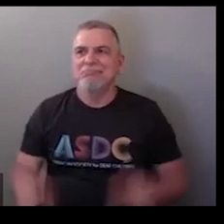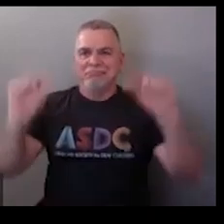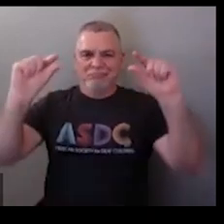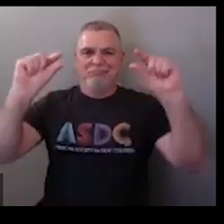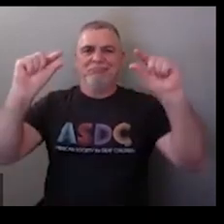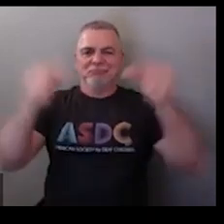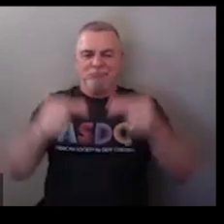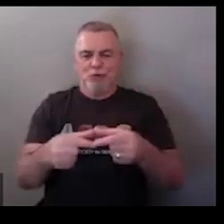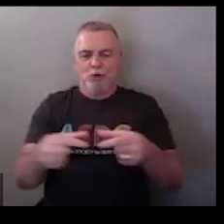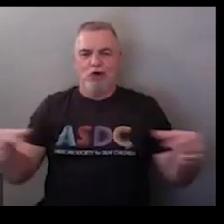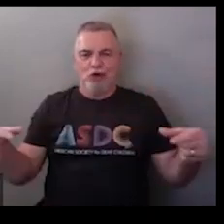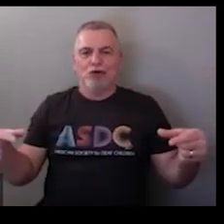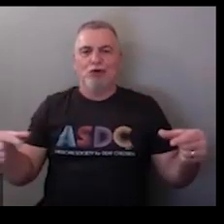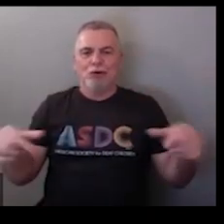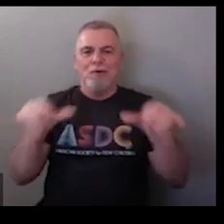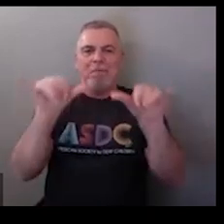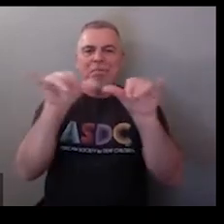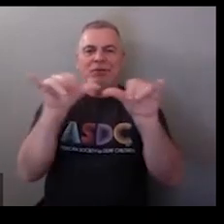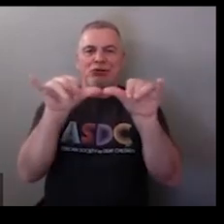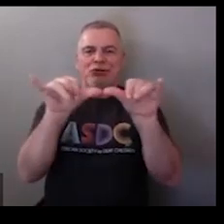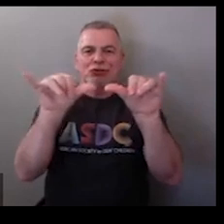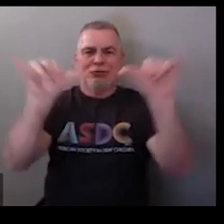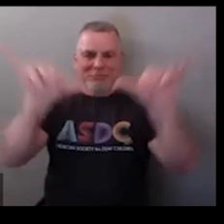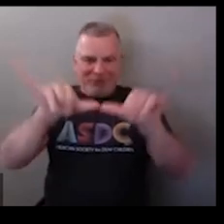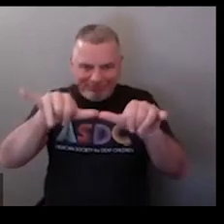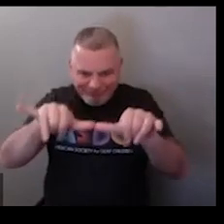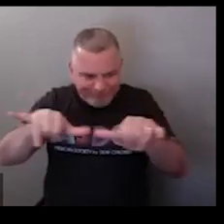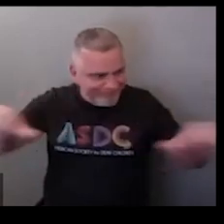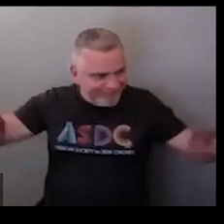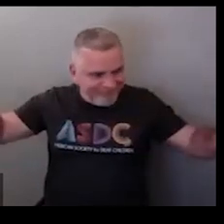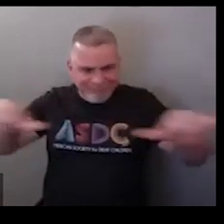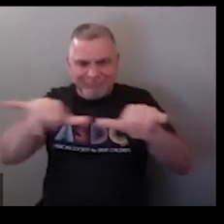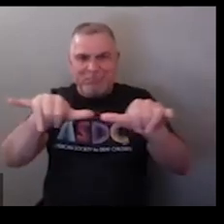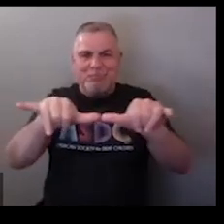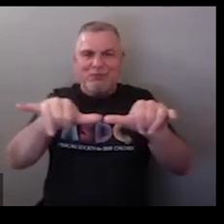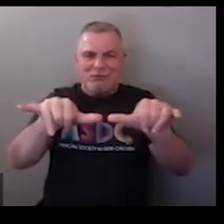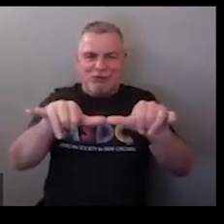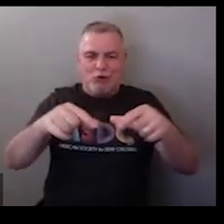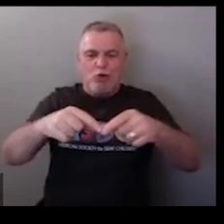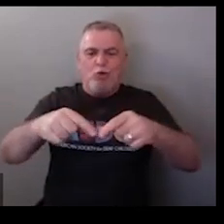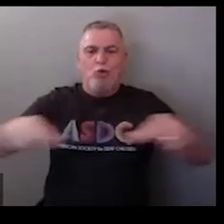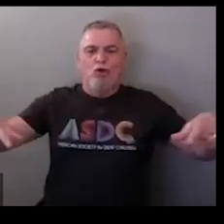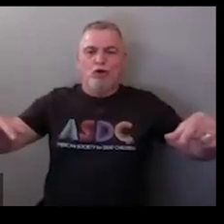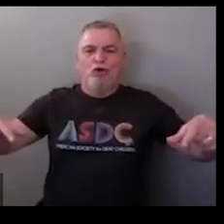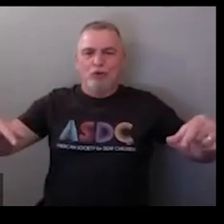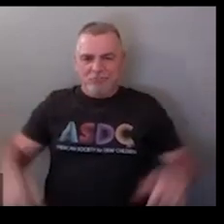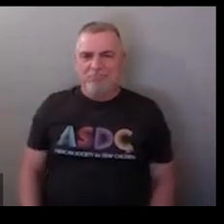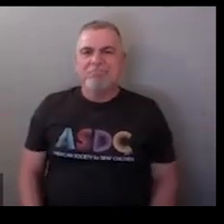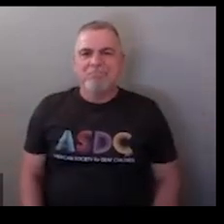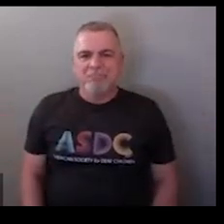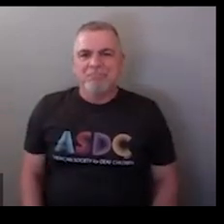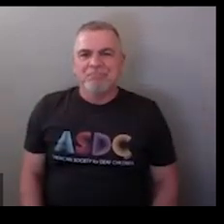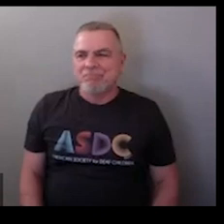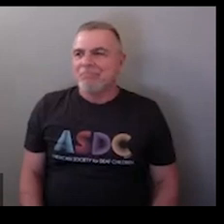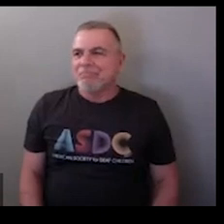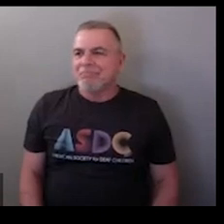so you can do it with the G hand shape out or Y which is also the same sign as measure so either one of those for